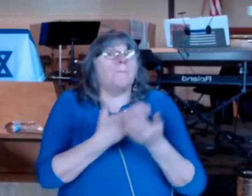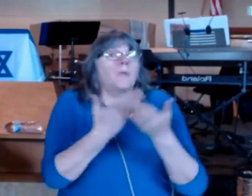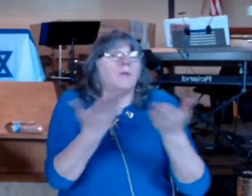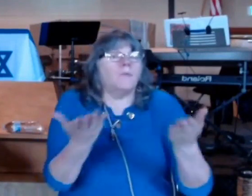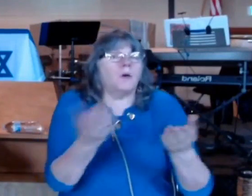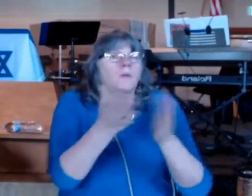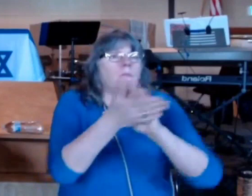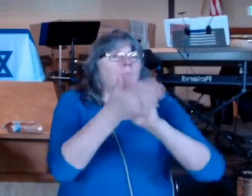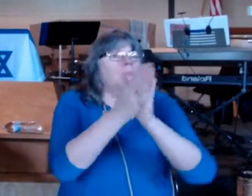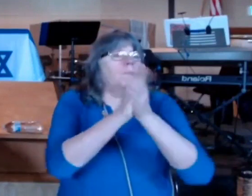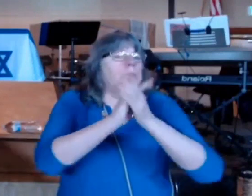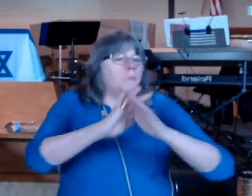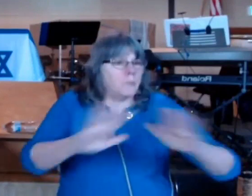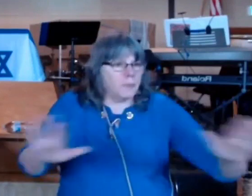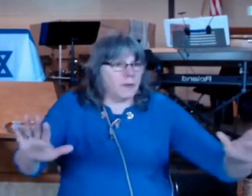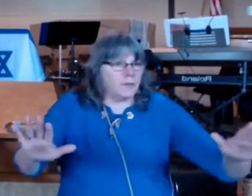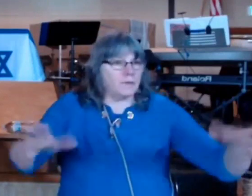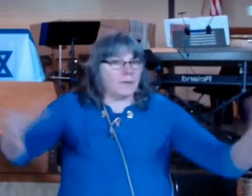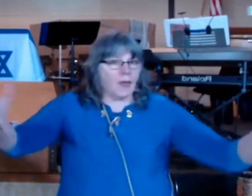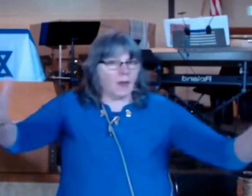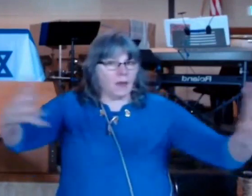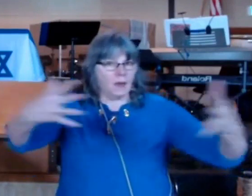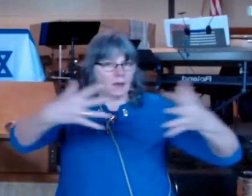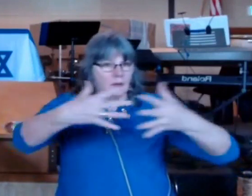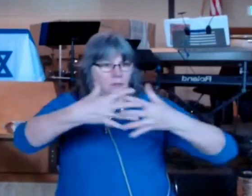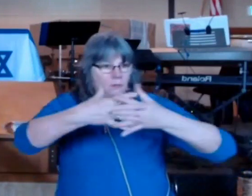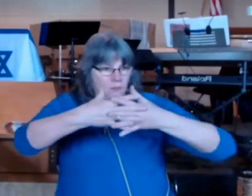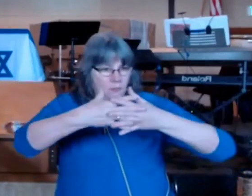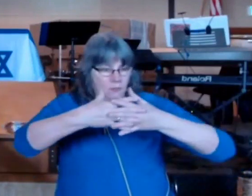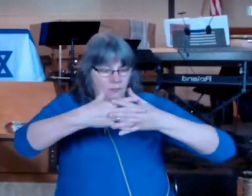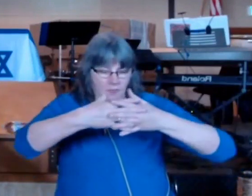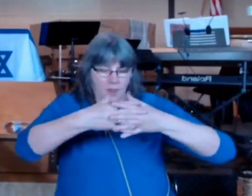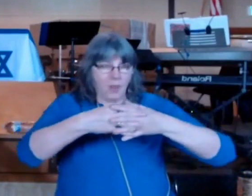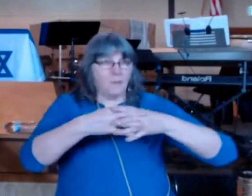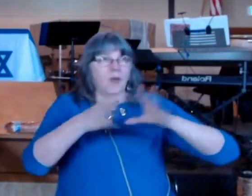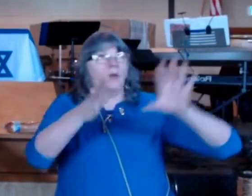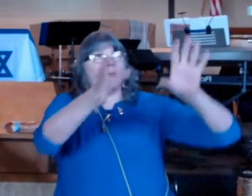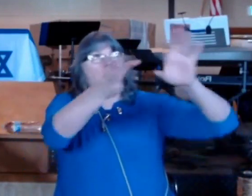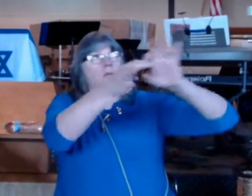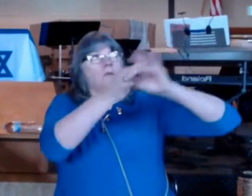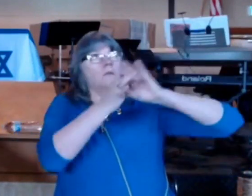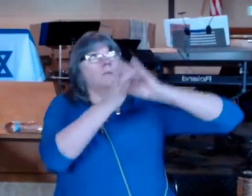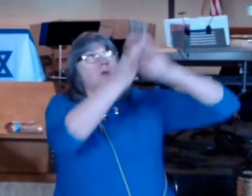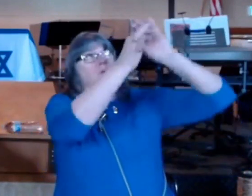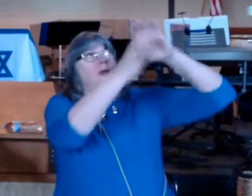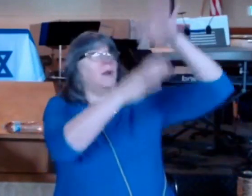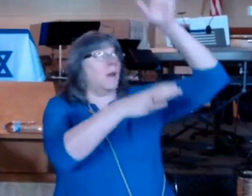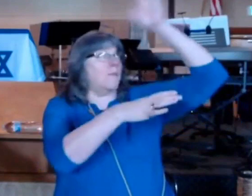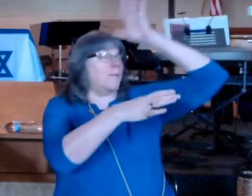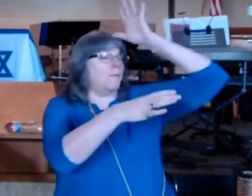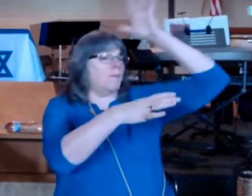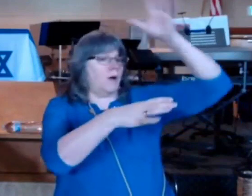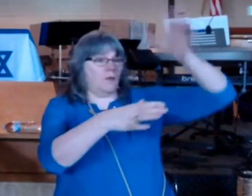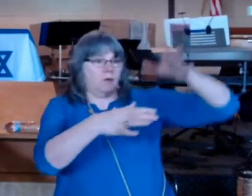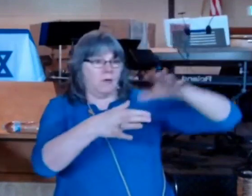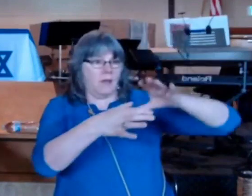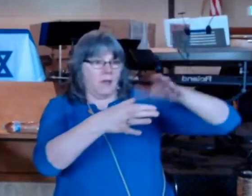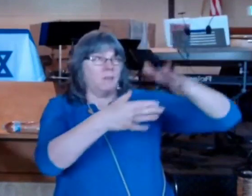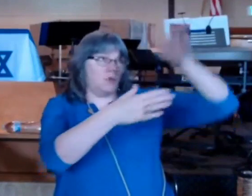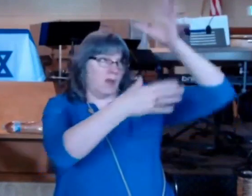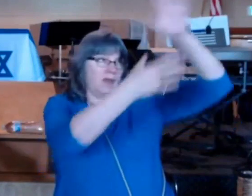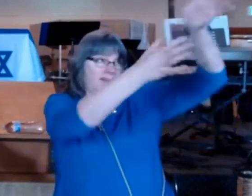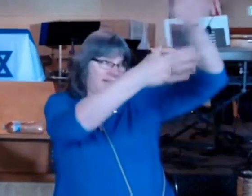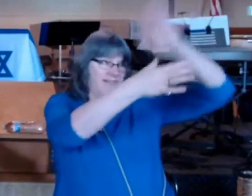and reconciliation between Hashem and man as well as between